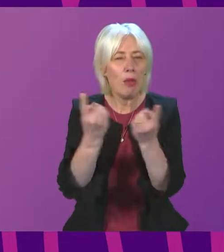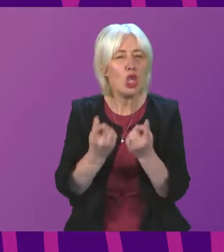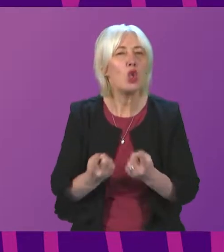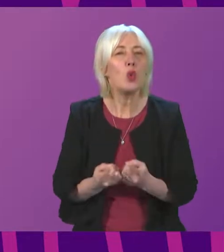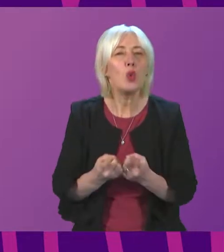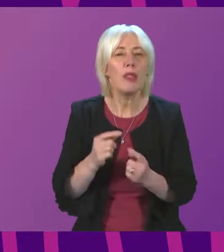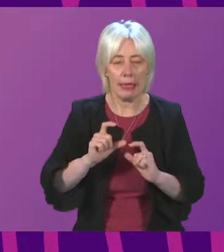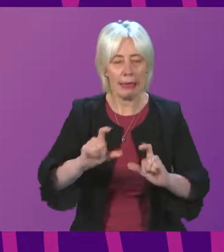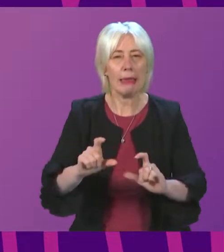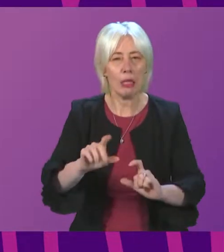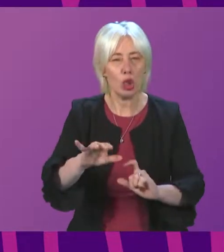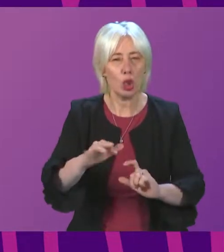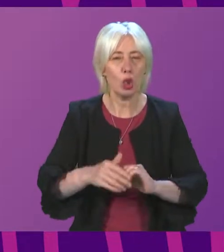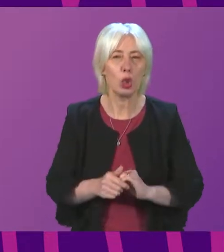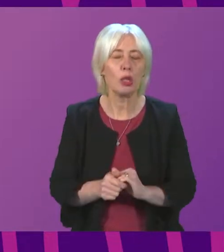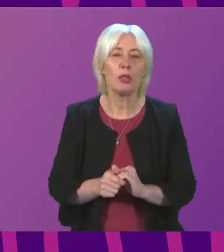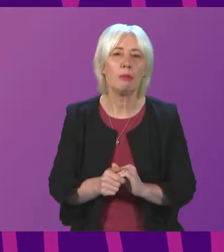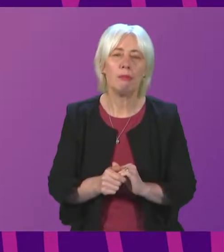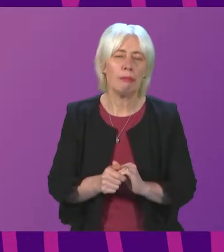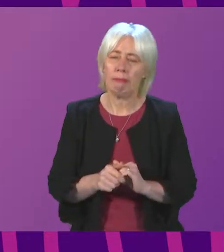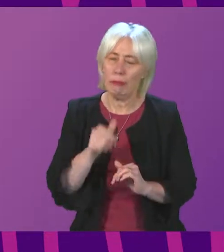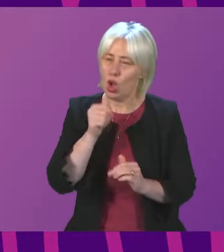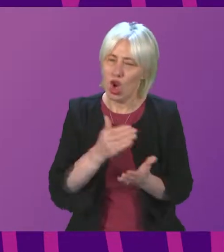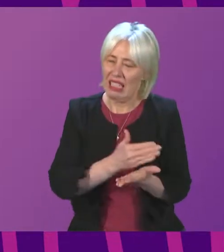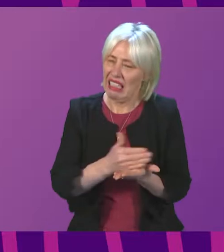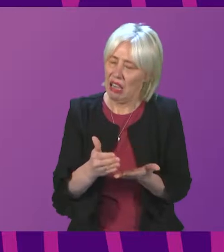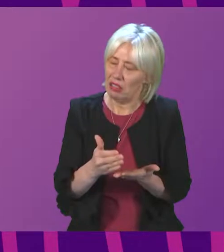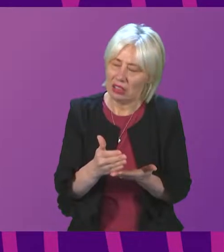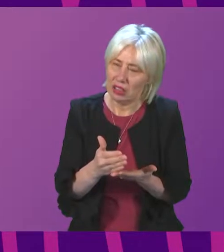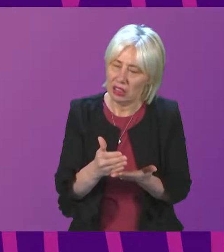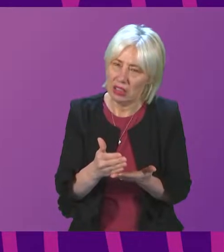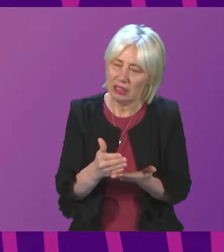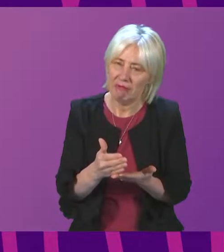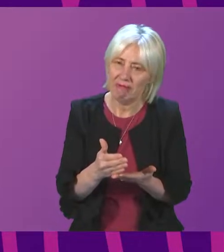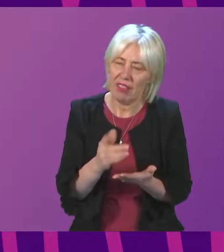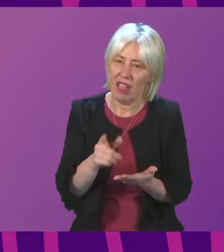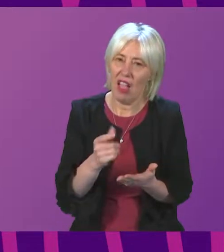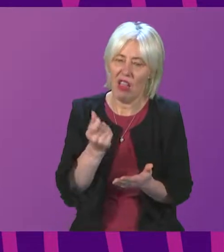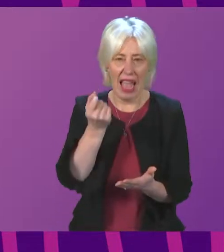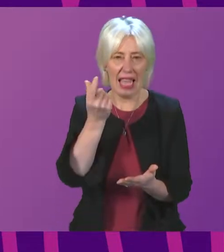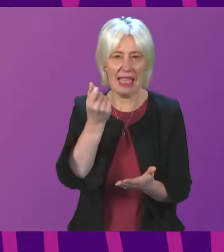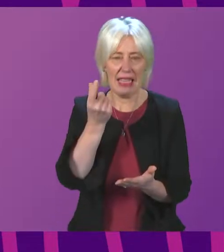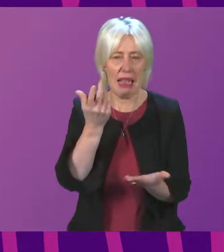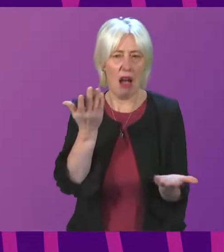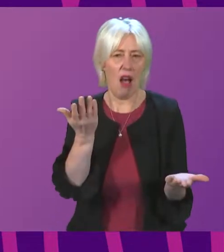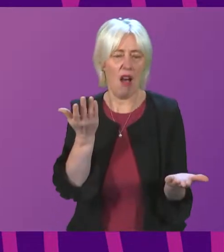remain. I think it's not at all clear, for example, where this idea of